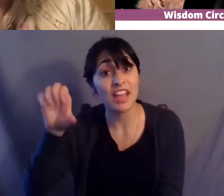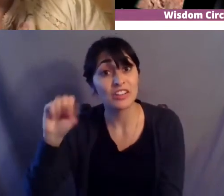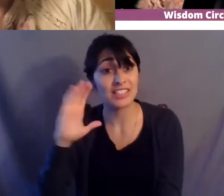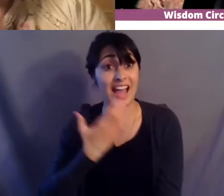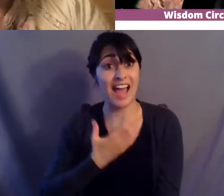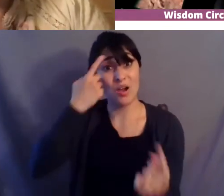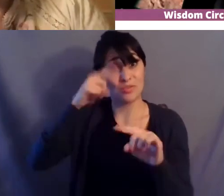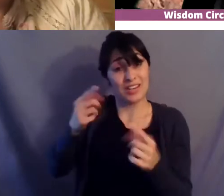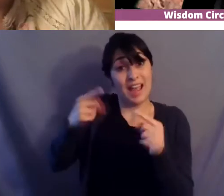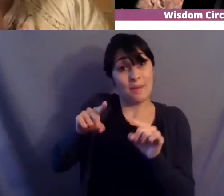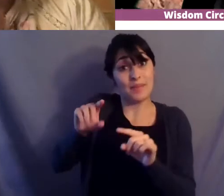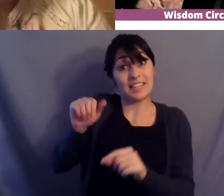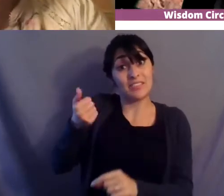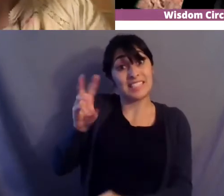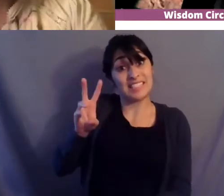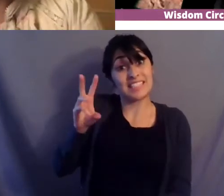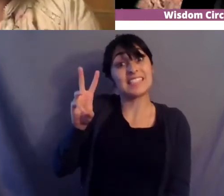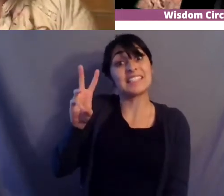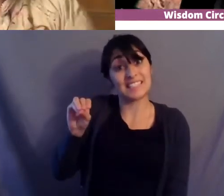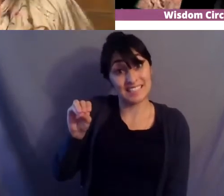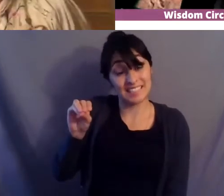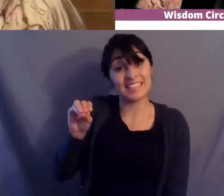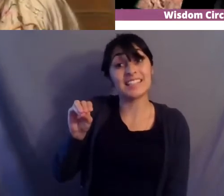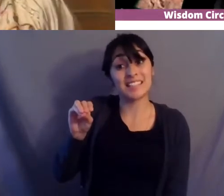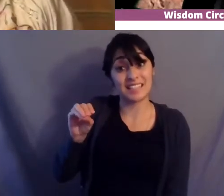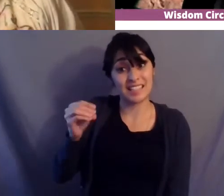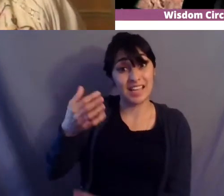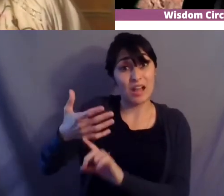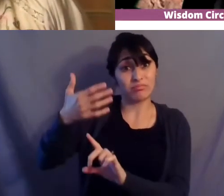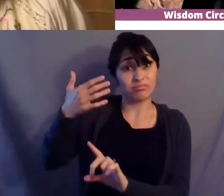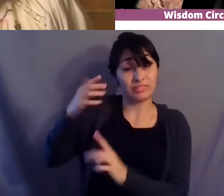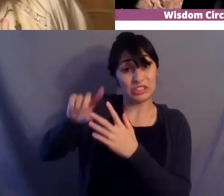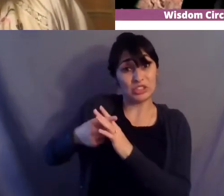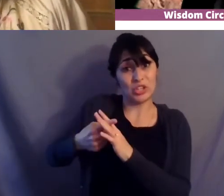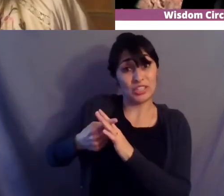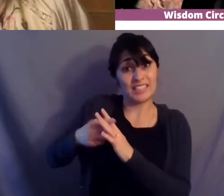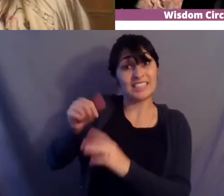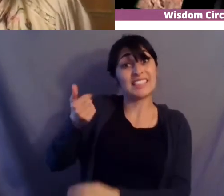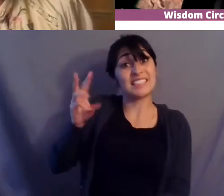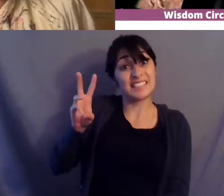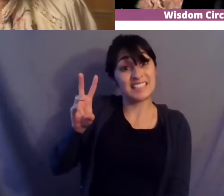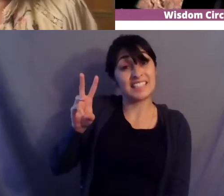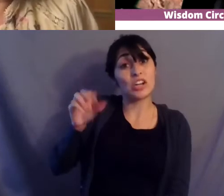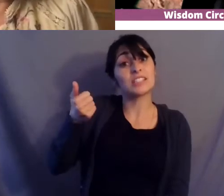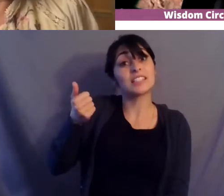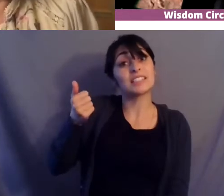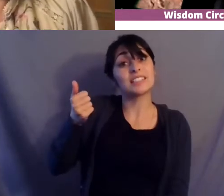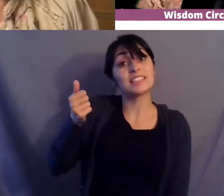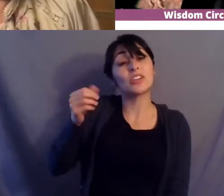that's what i was going to ask yeah we have a treaty our treaties are from from the 1660s and